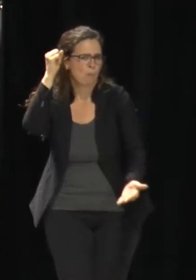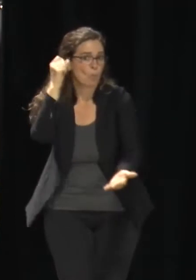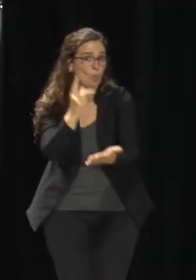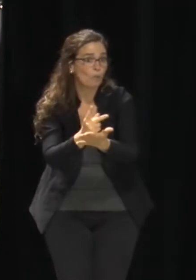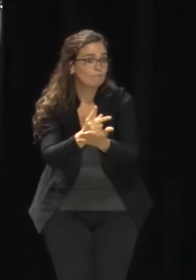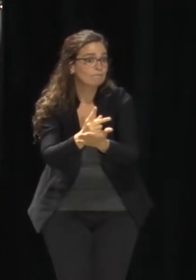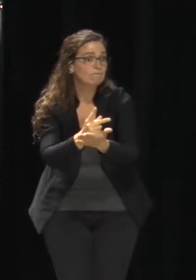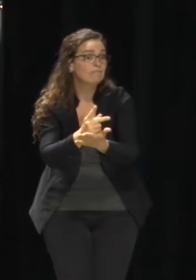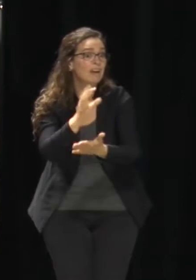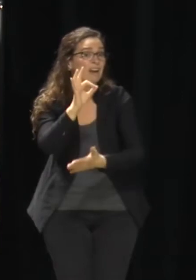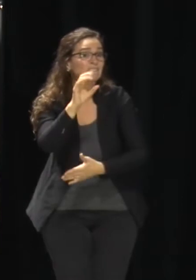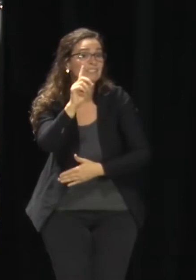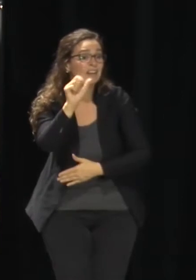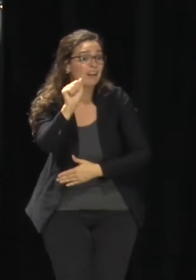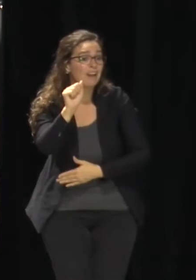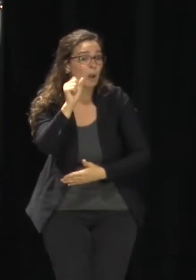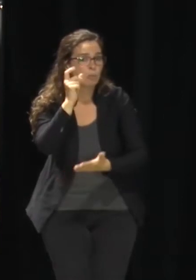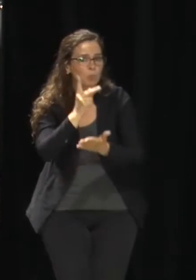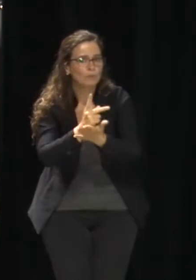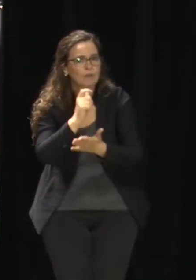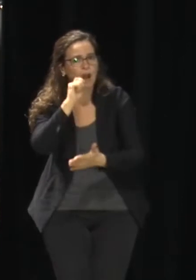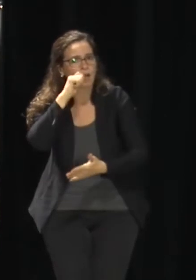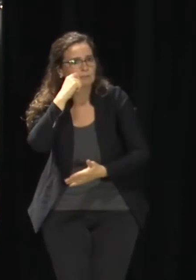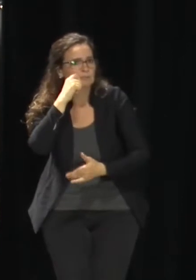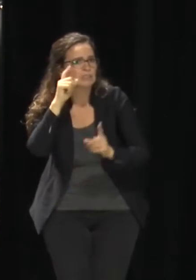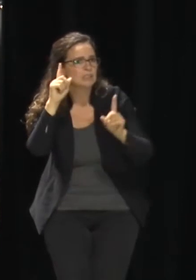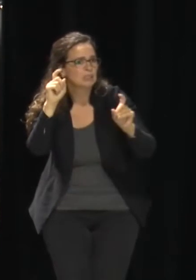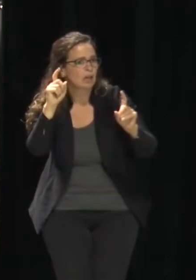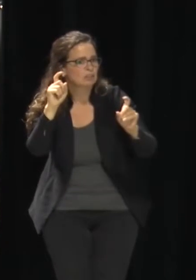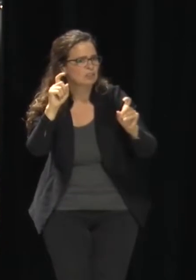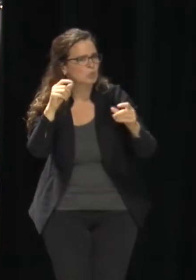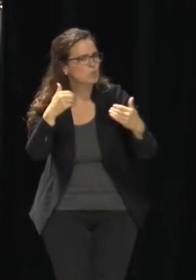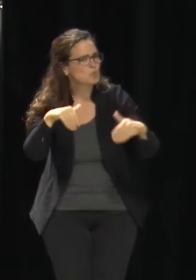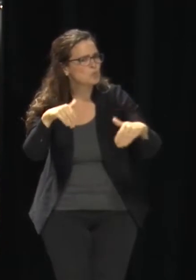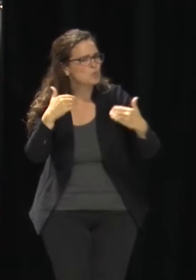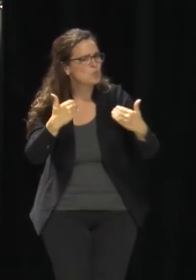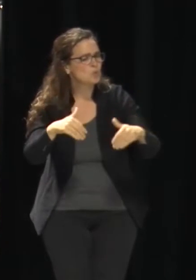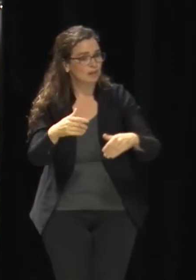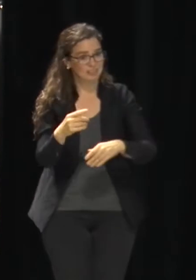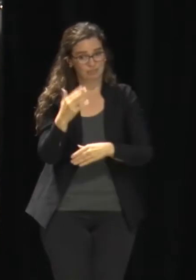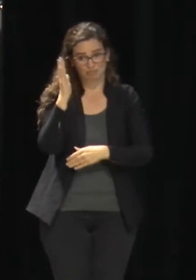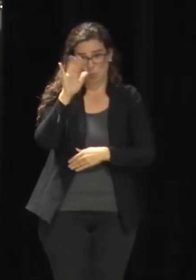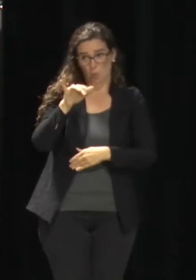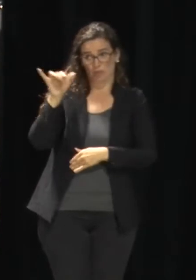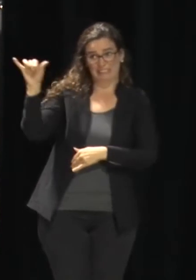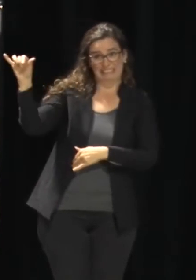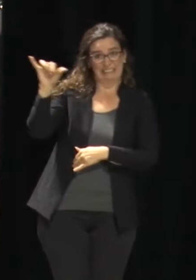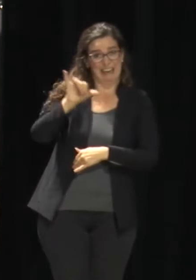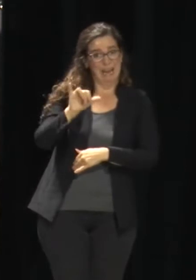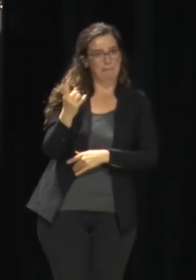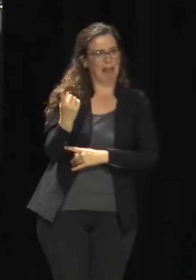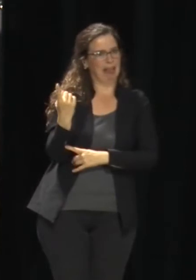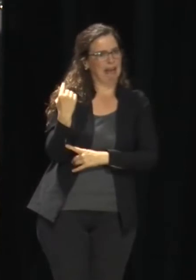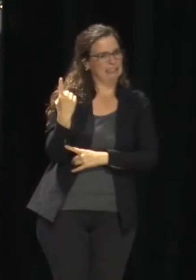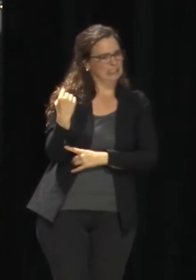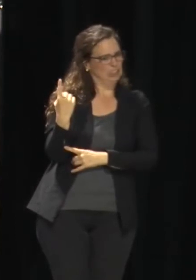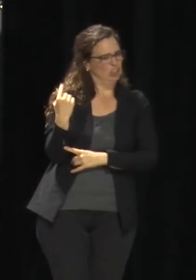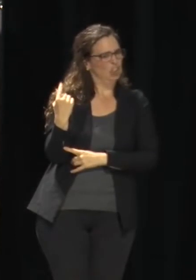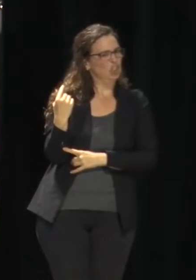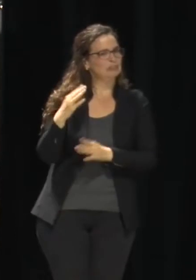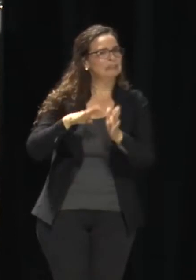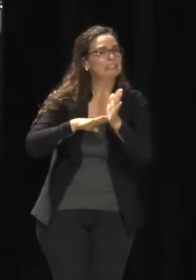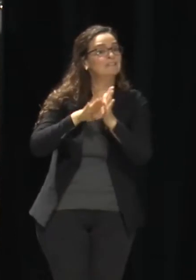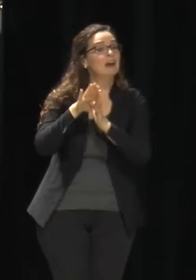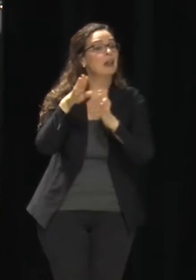last year, they developed the world's first saliva-based test for autism, all right